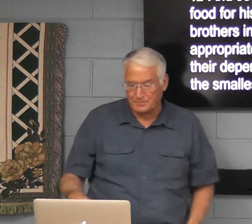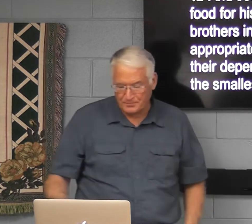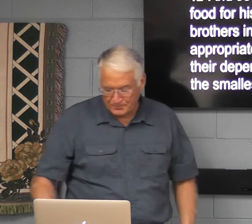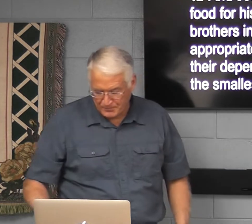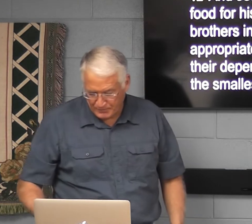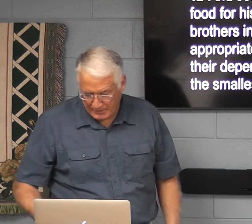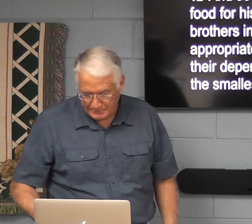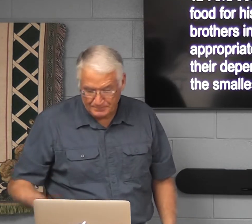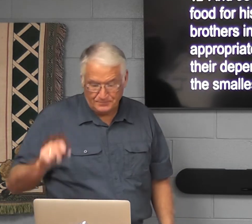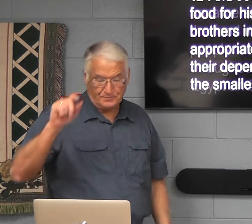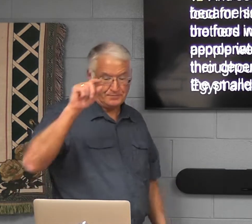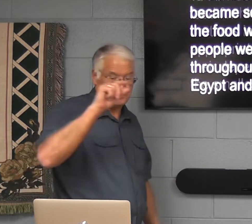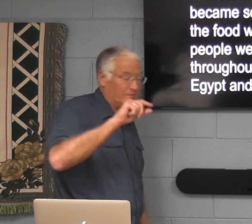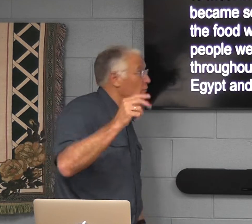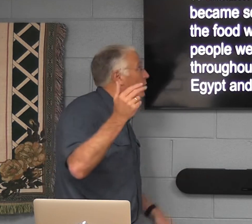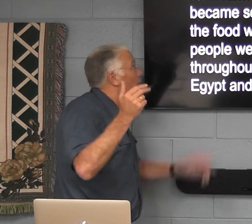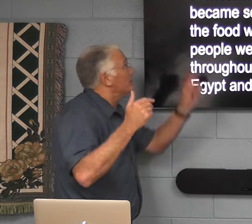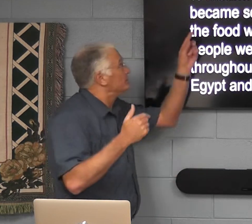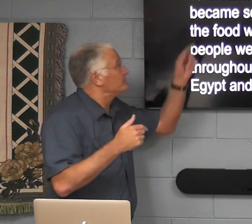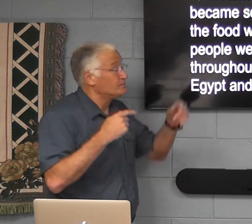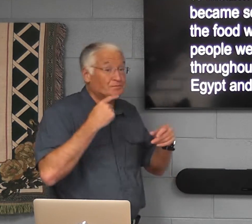Joseph had provided for his name.